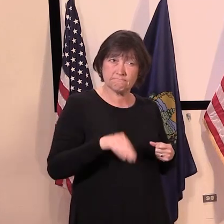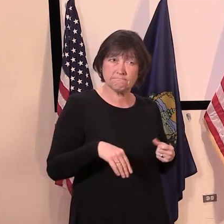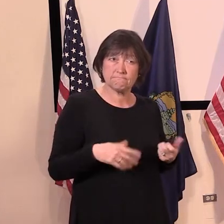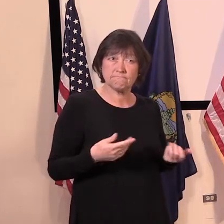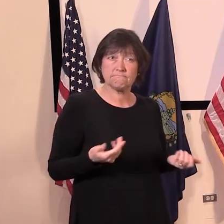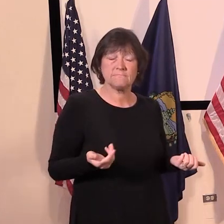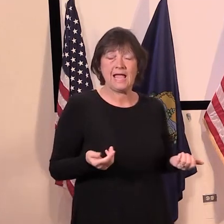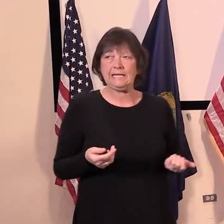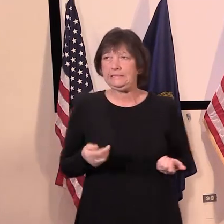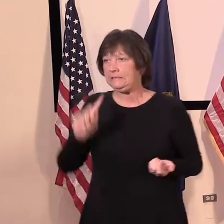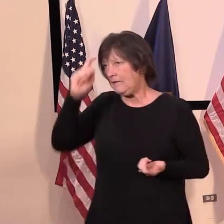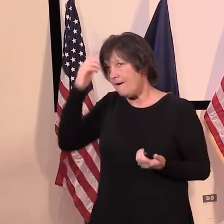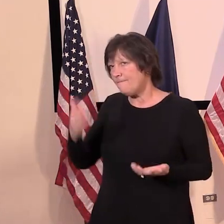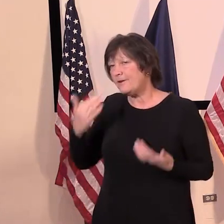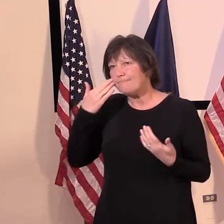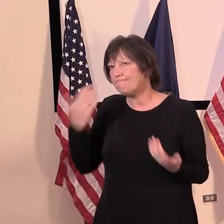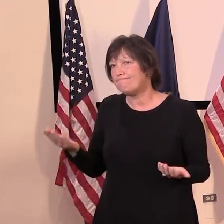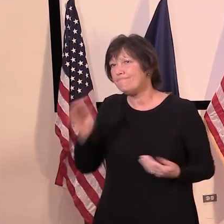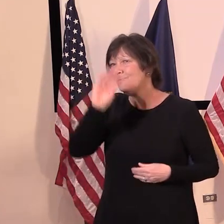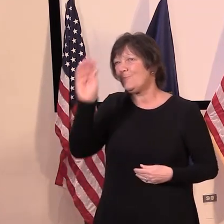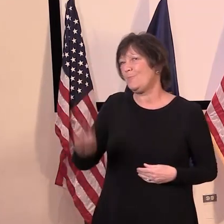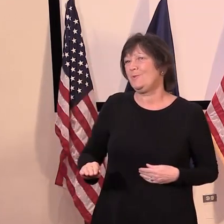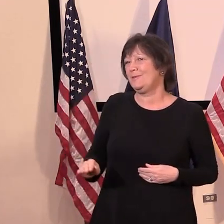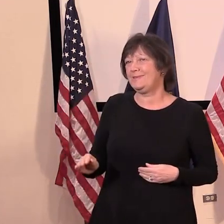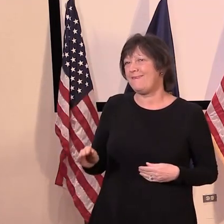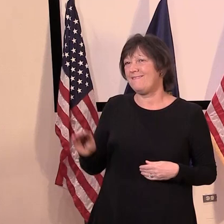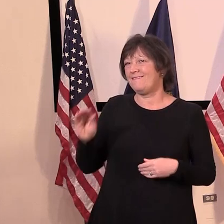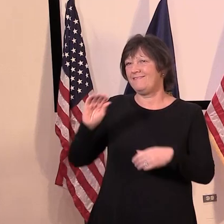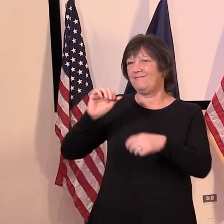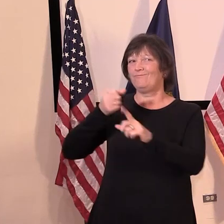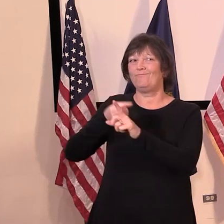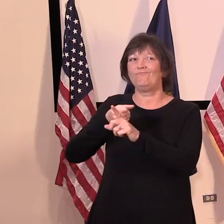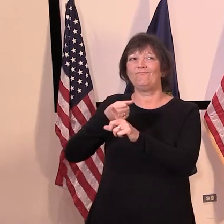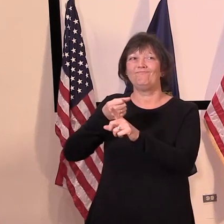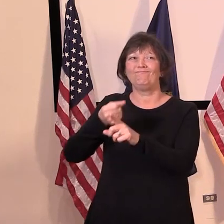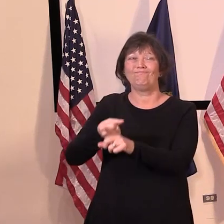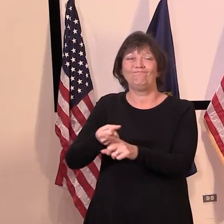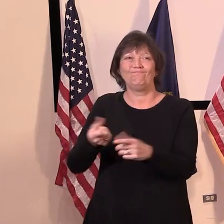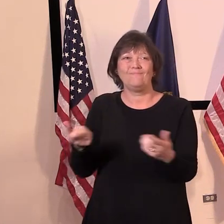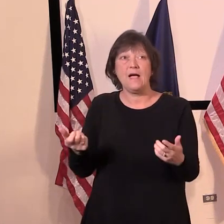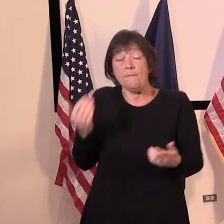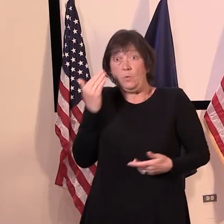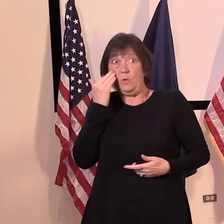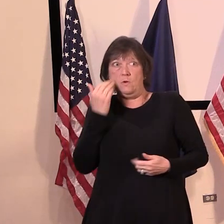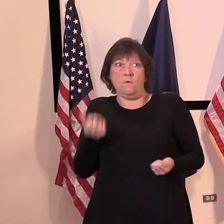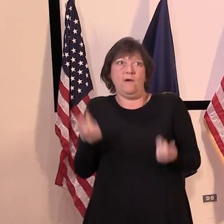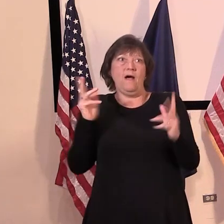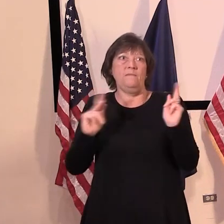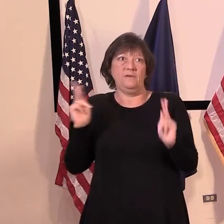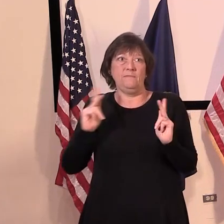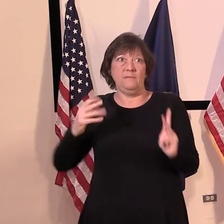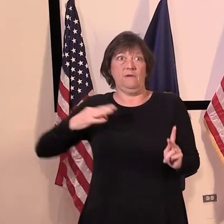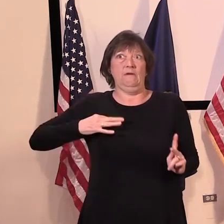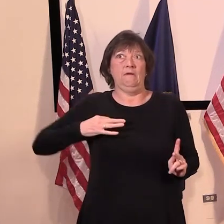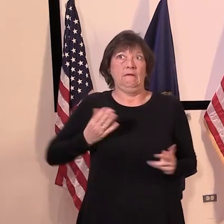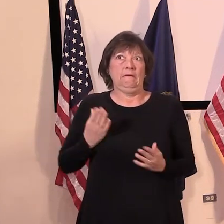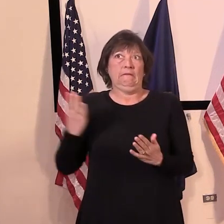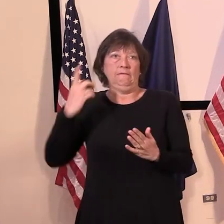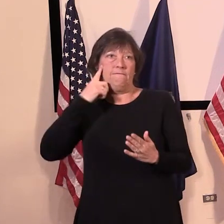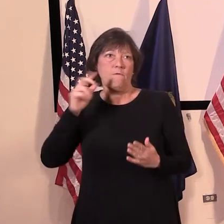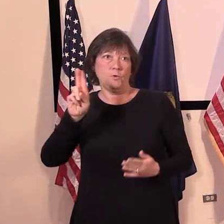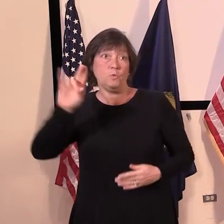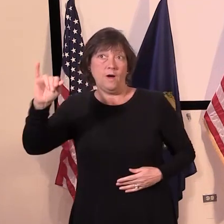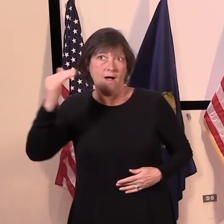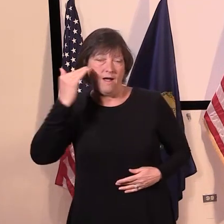I don't know. I mean, we know obviously how many have signed up for unemployment. And through